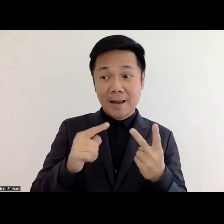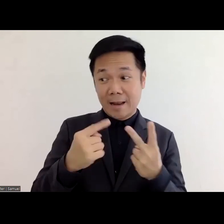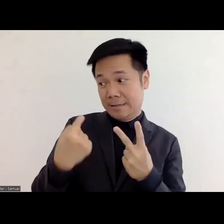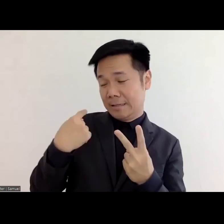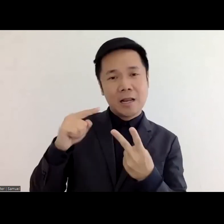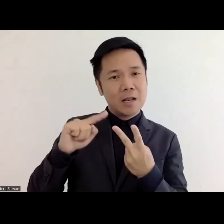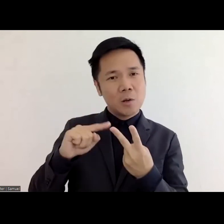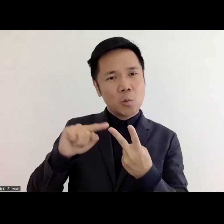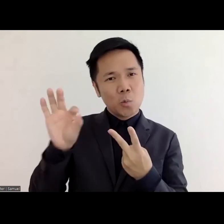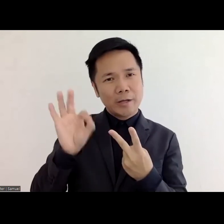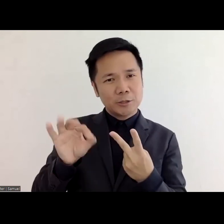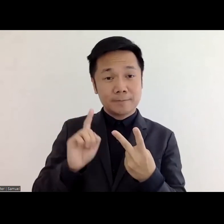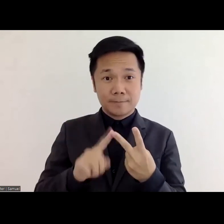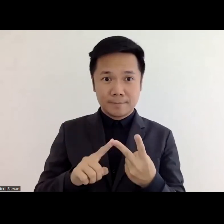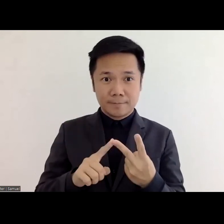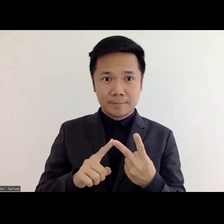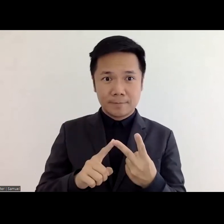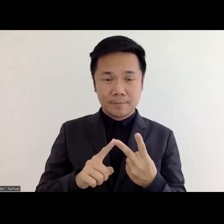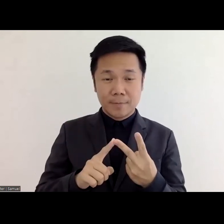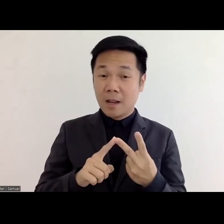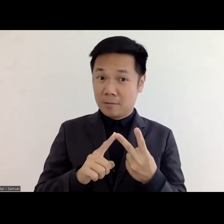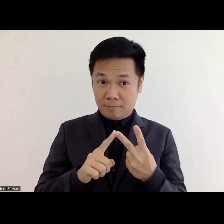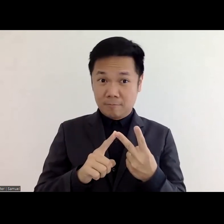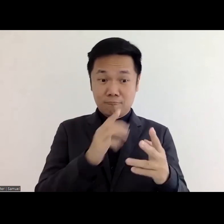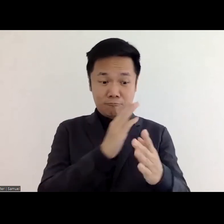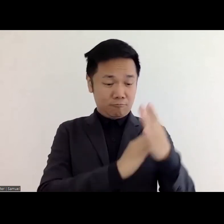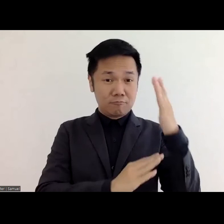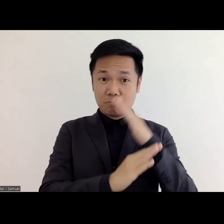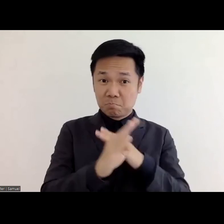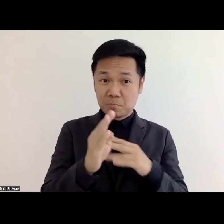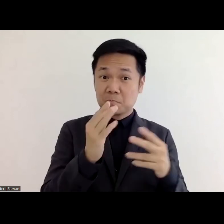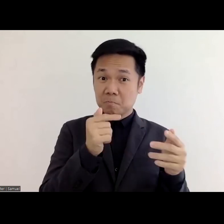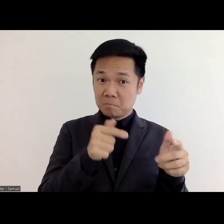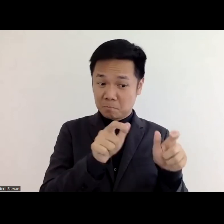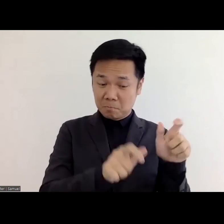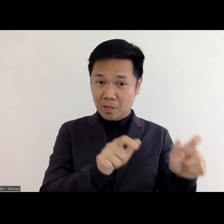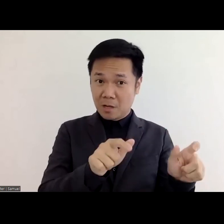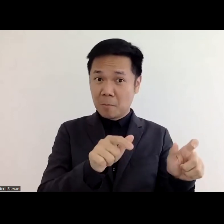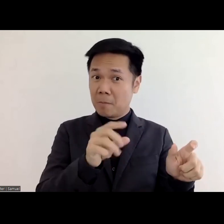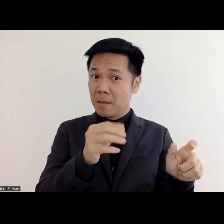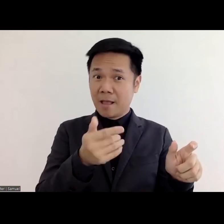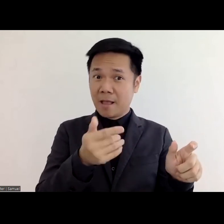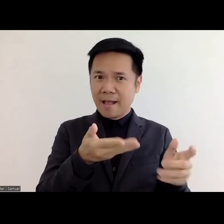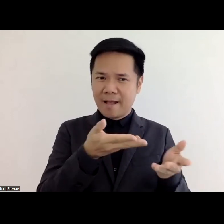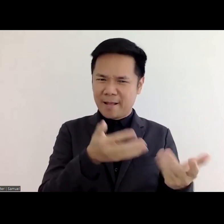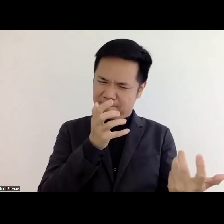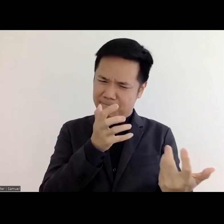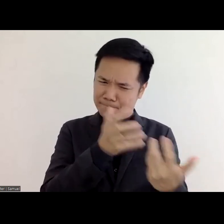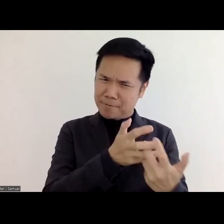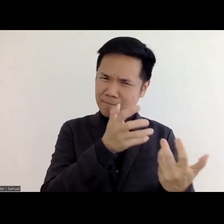uh whether persons with disabilities deserves special allowance when they are employed